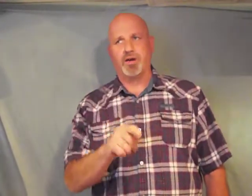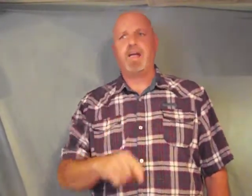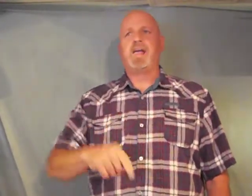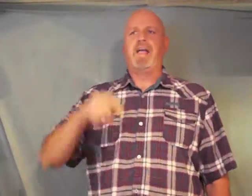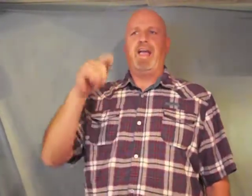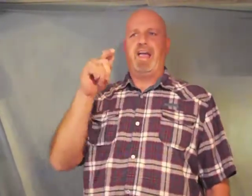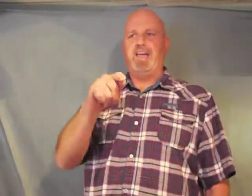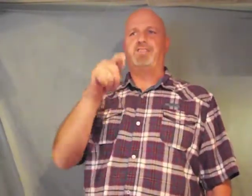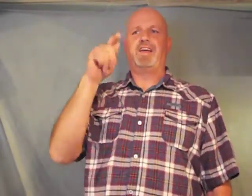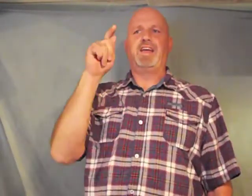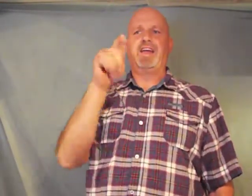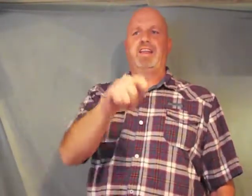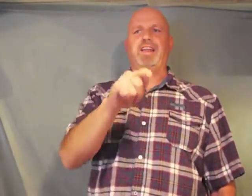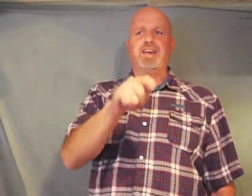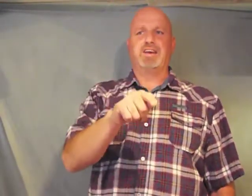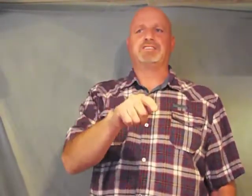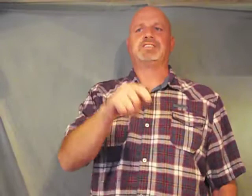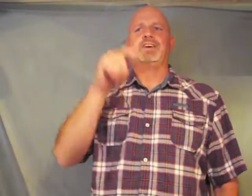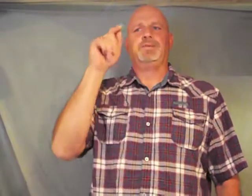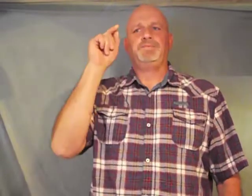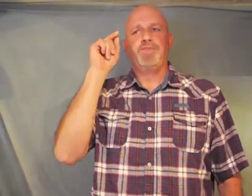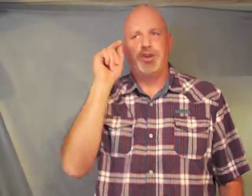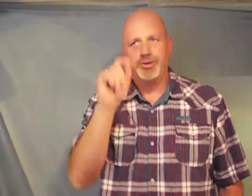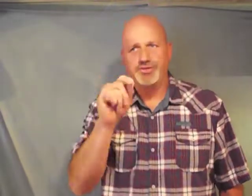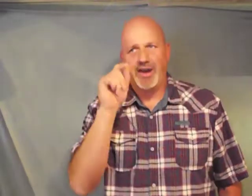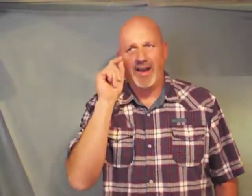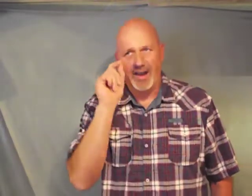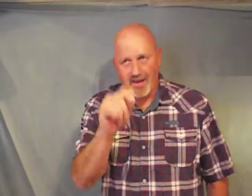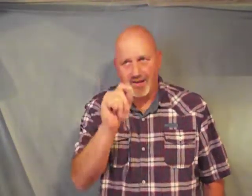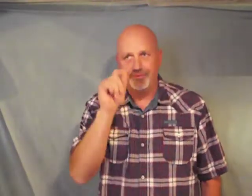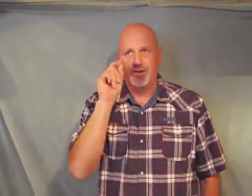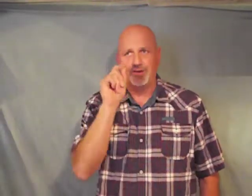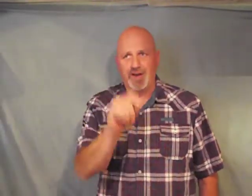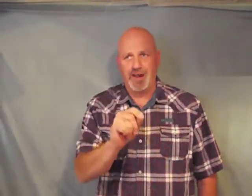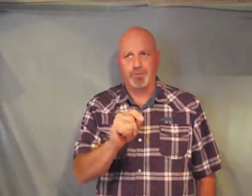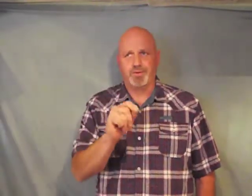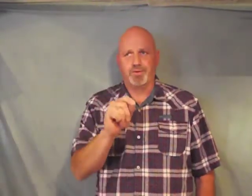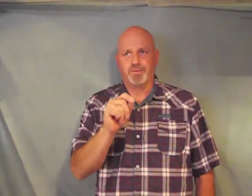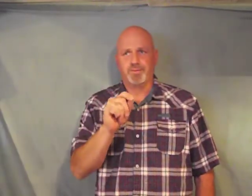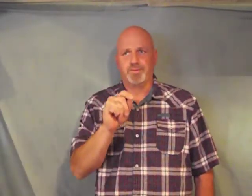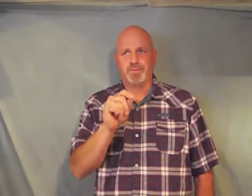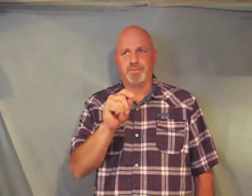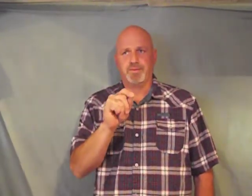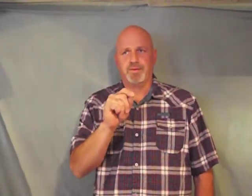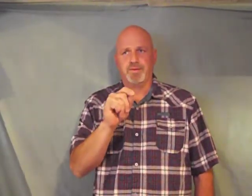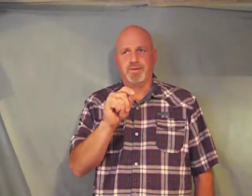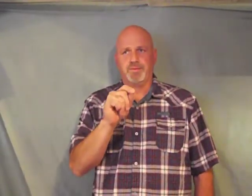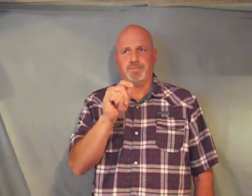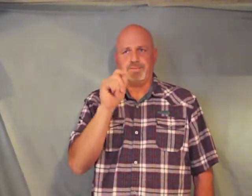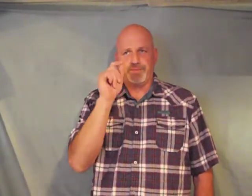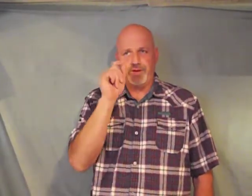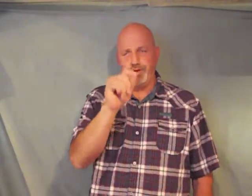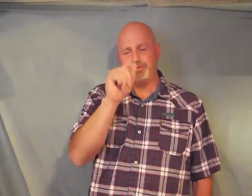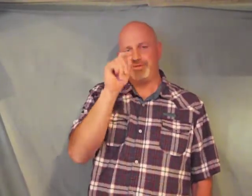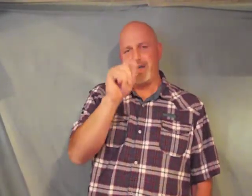even in this you shall love your neighbor you shall